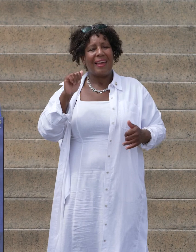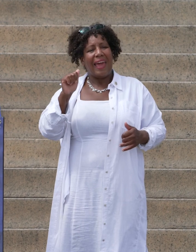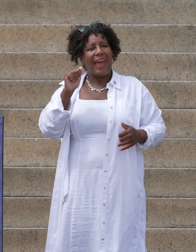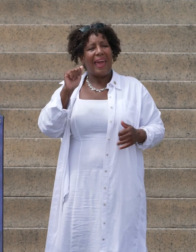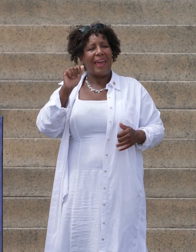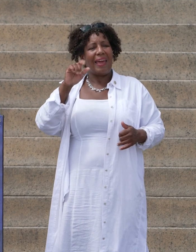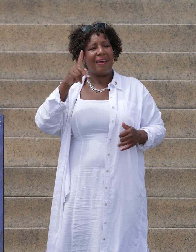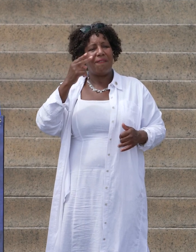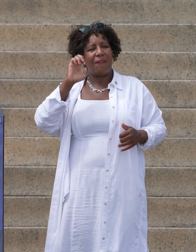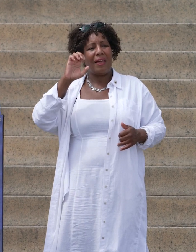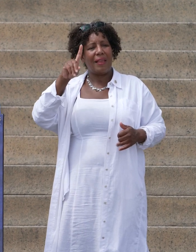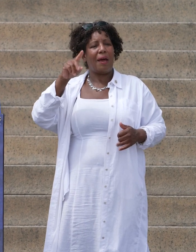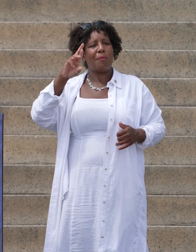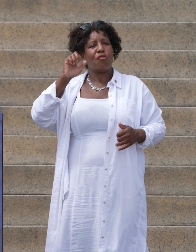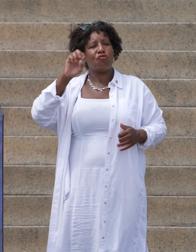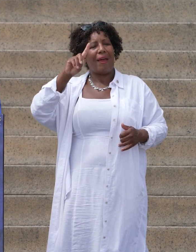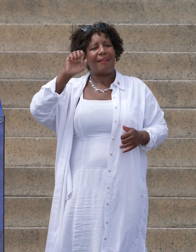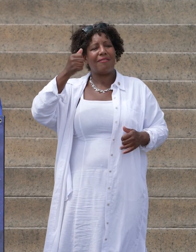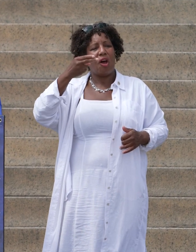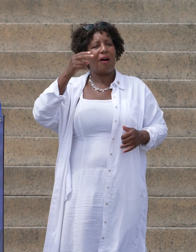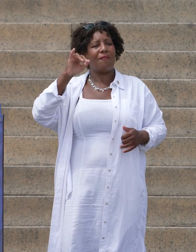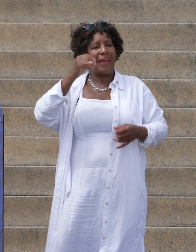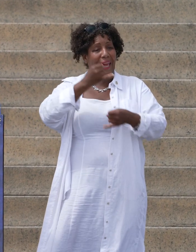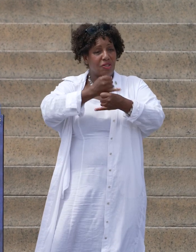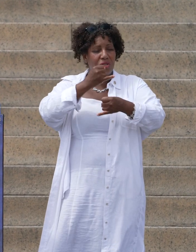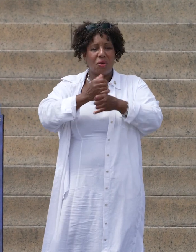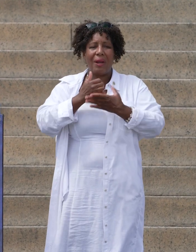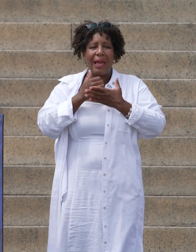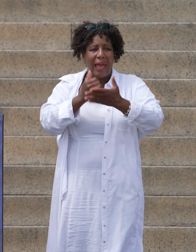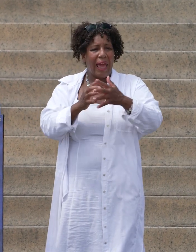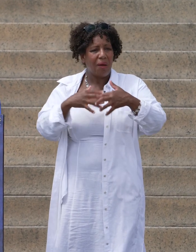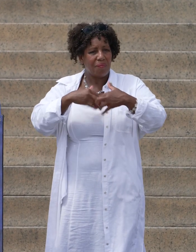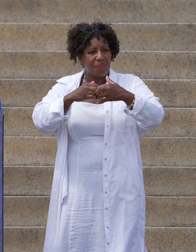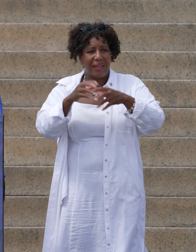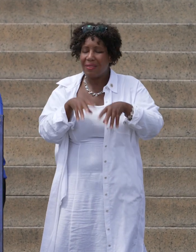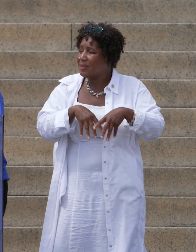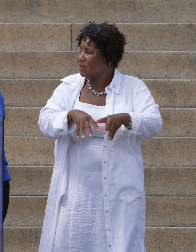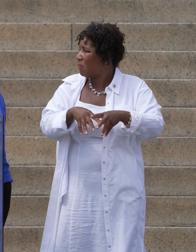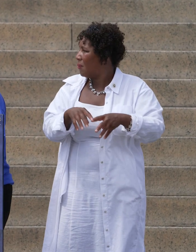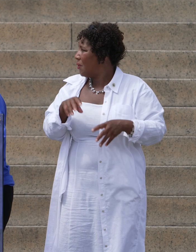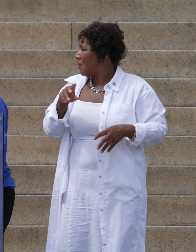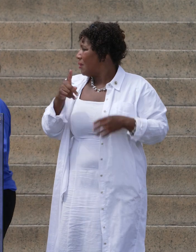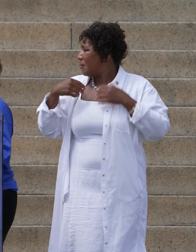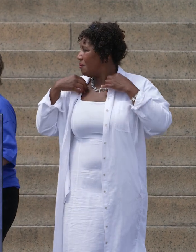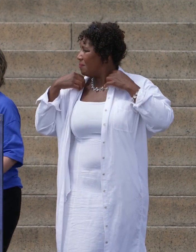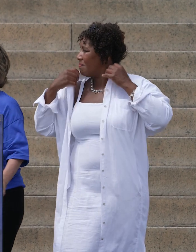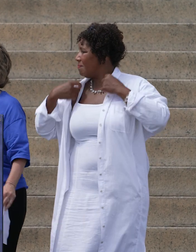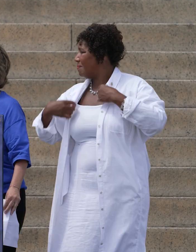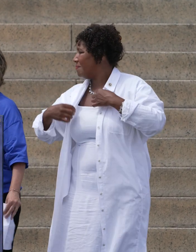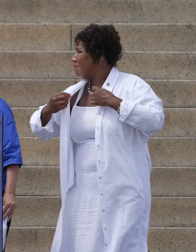Institute, the institute that helped spawn this march, Clayola Brown. Thank you, Randy.